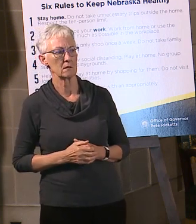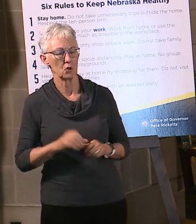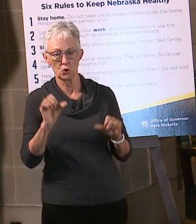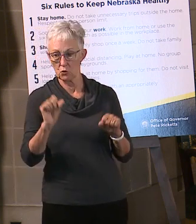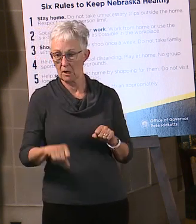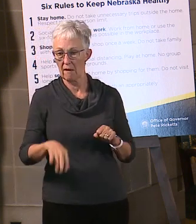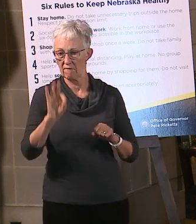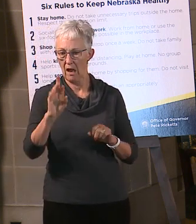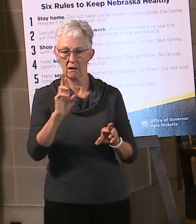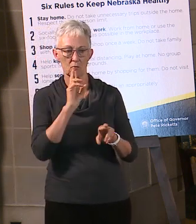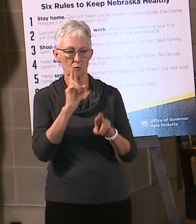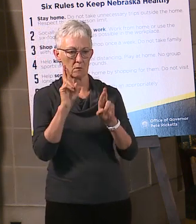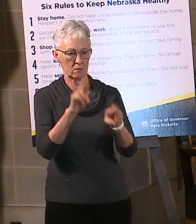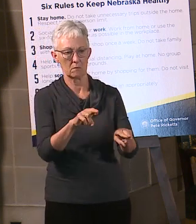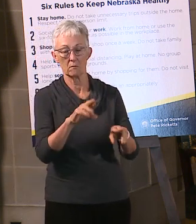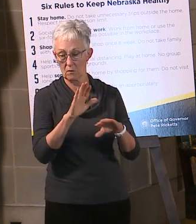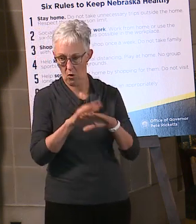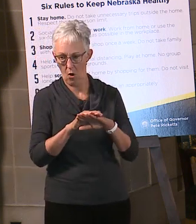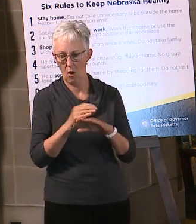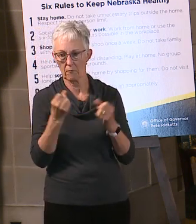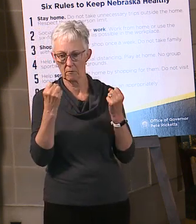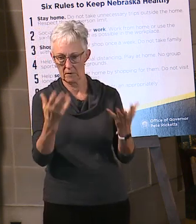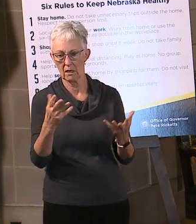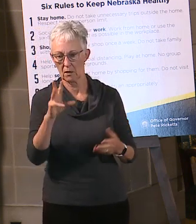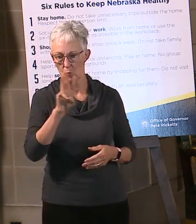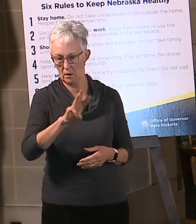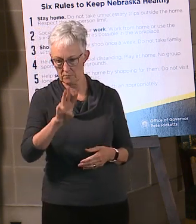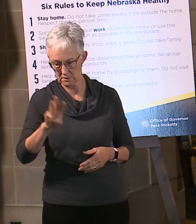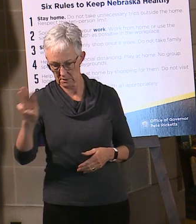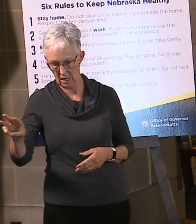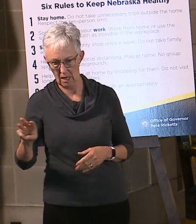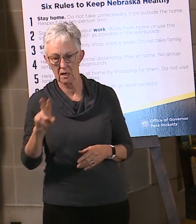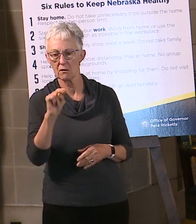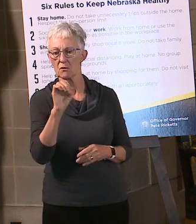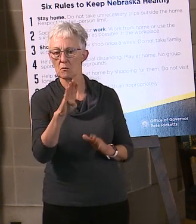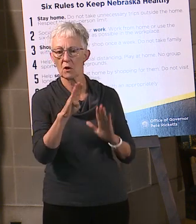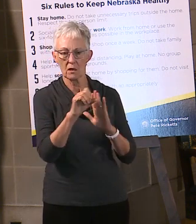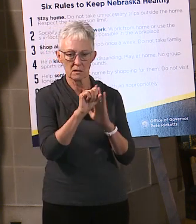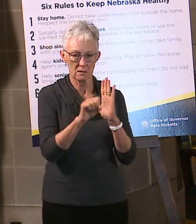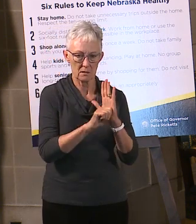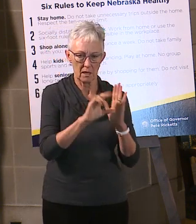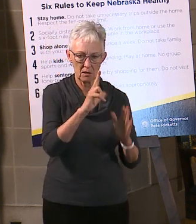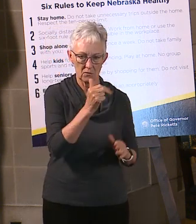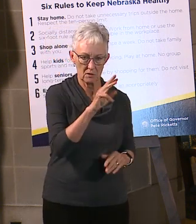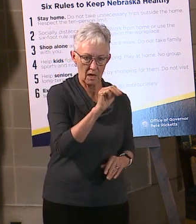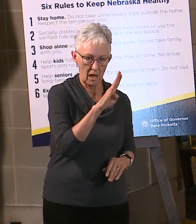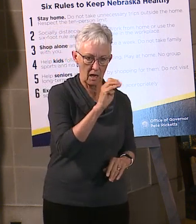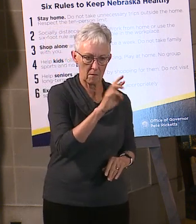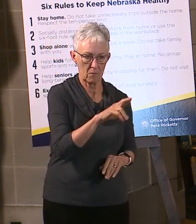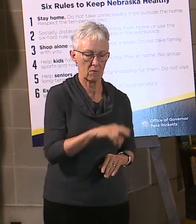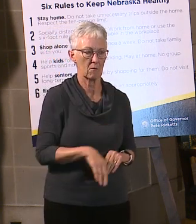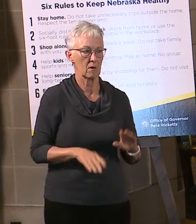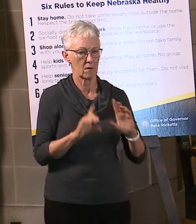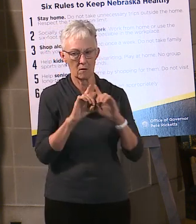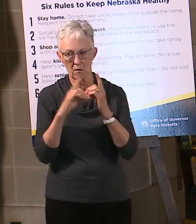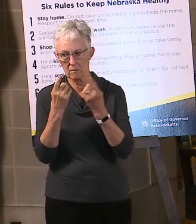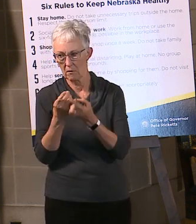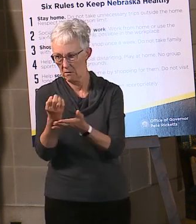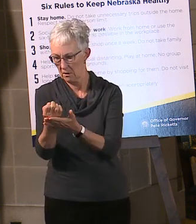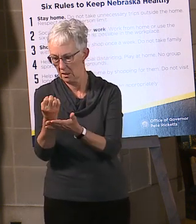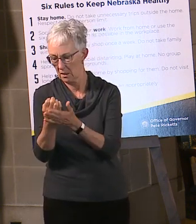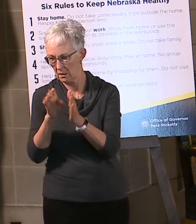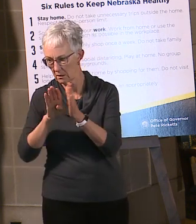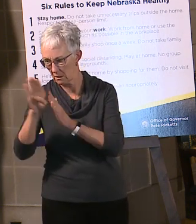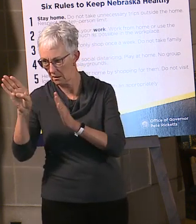on many websites, the Nebraska State Chamber, the Nebraska Department of Economic Development, the University